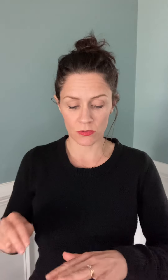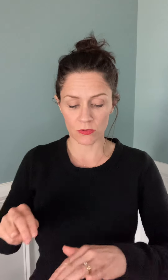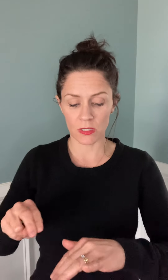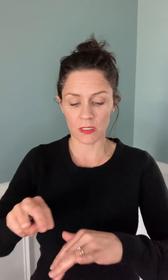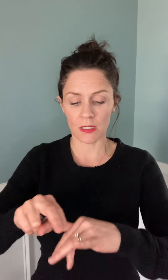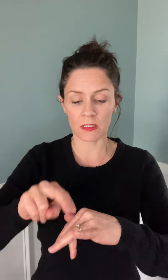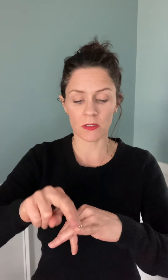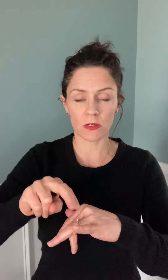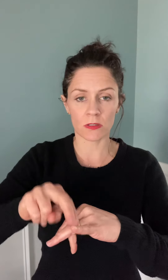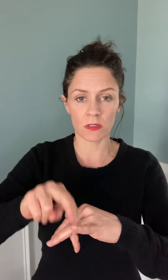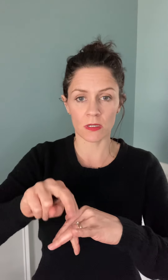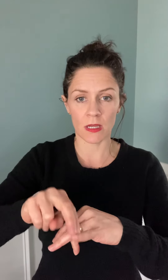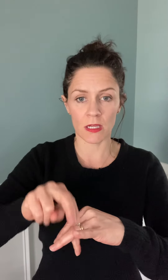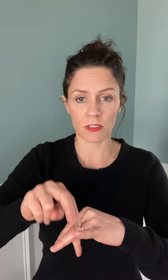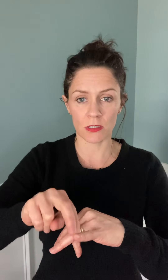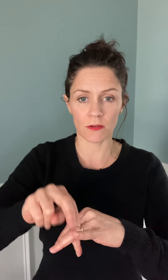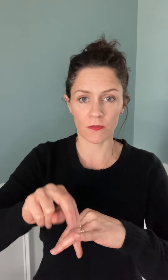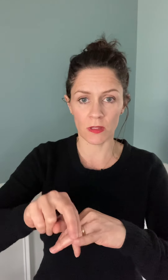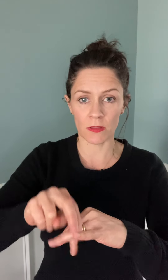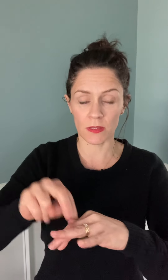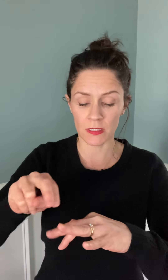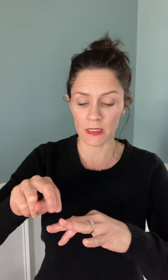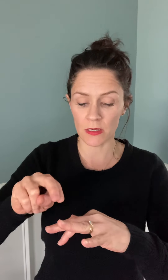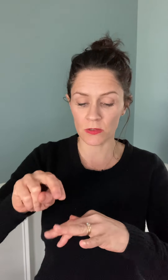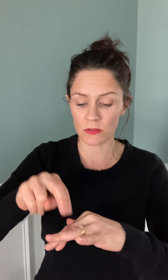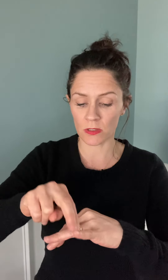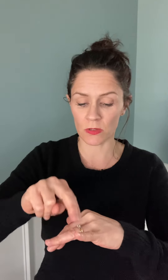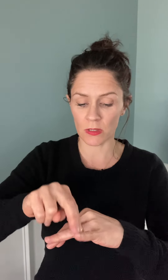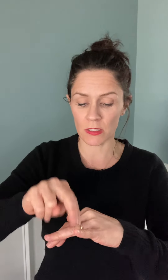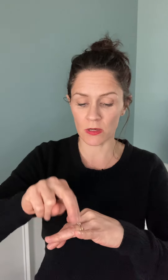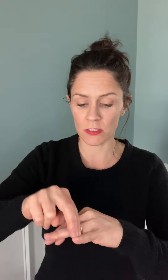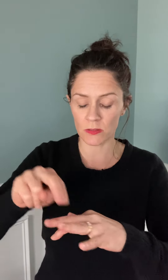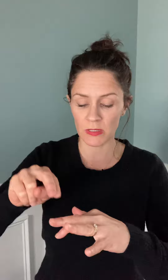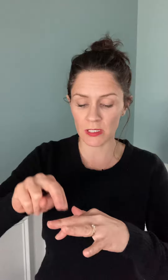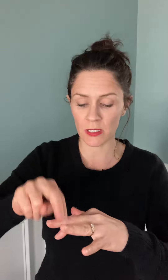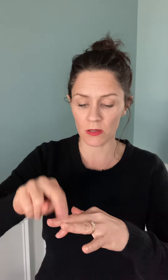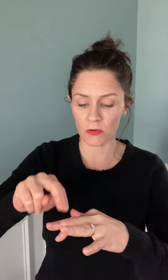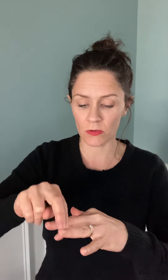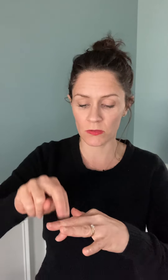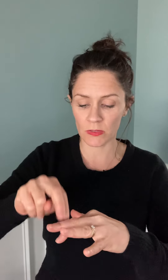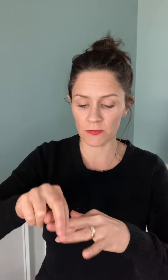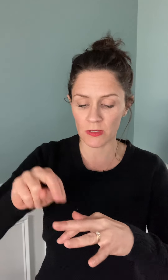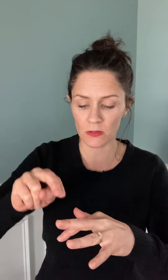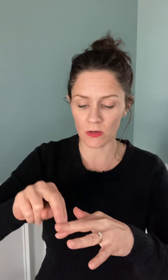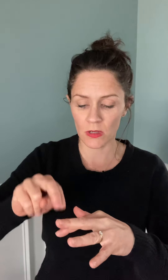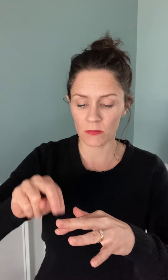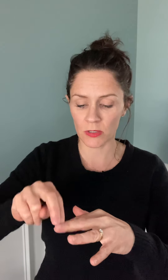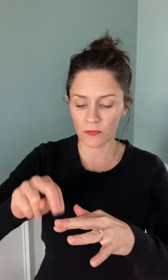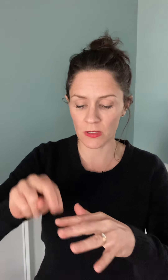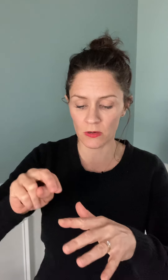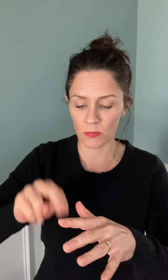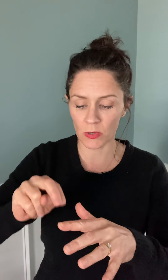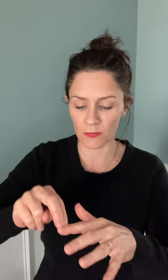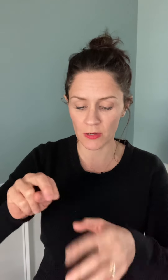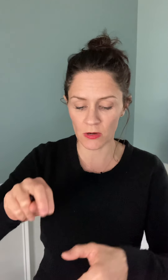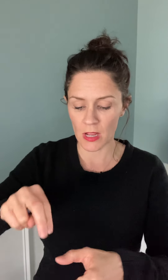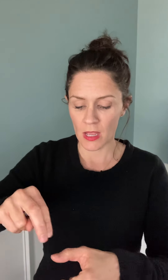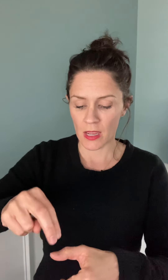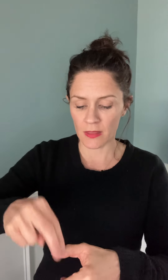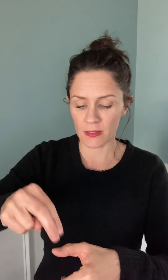the inner edge of the nails. So the inner edge of the pinky nail, ring finger, middle finger, pointer finger, and then